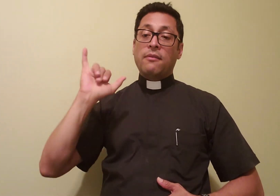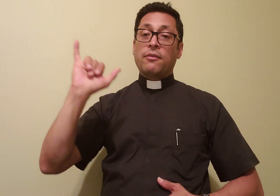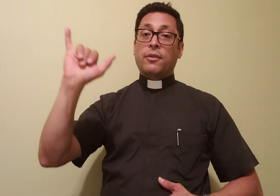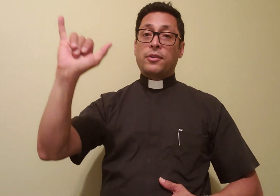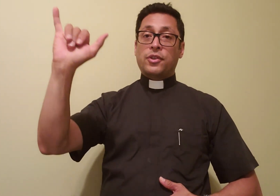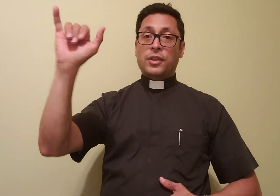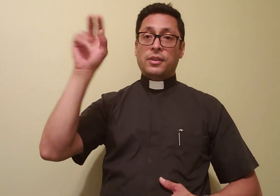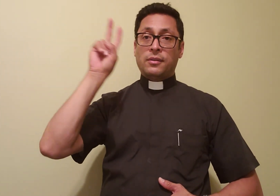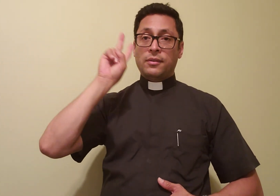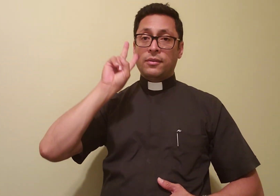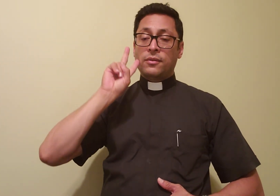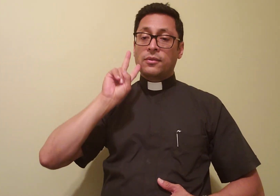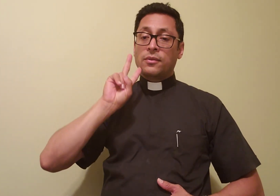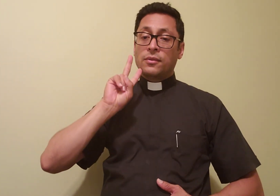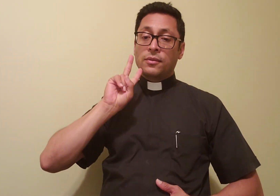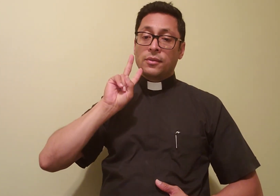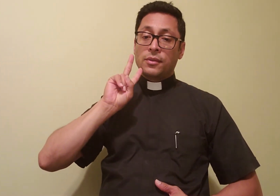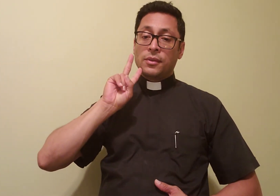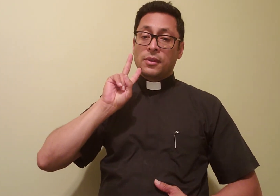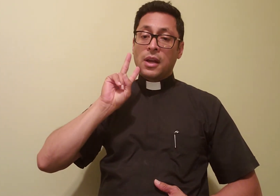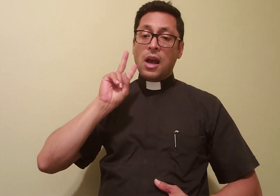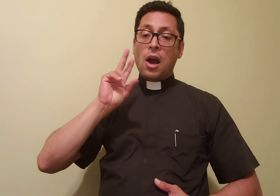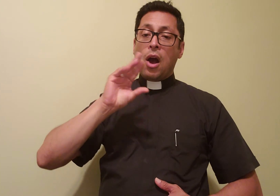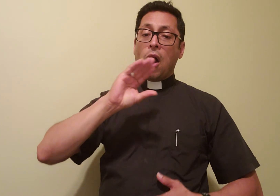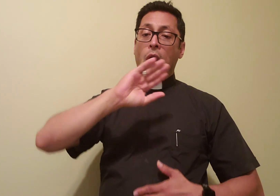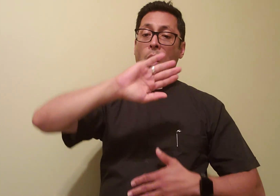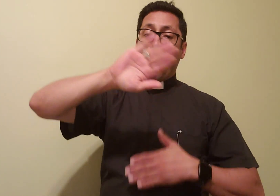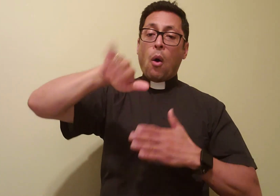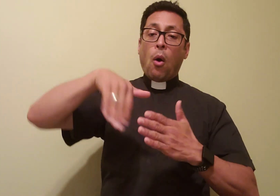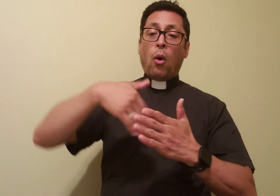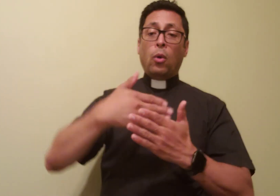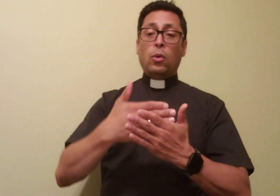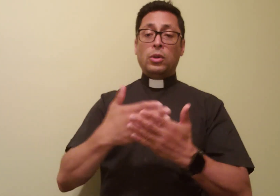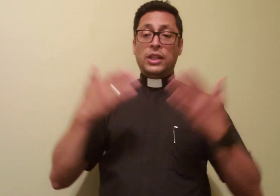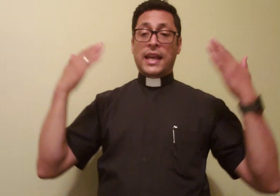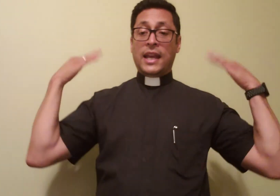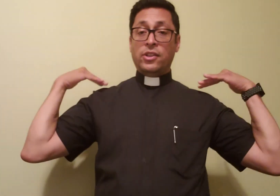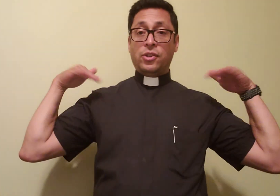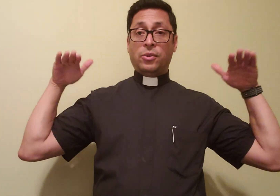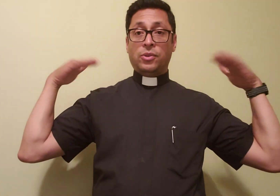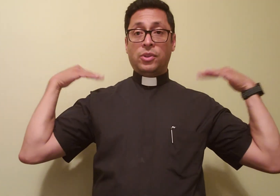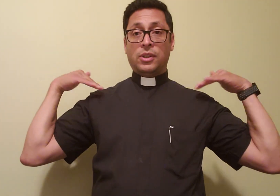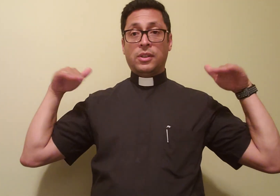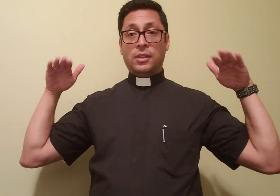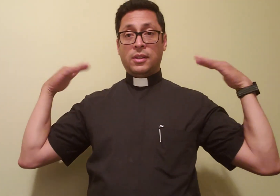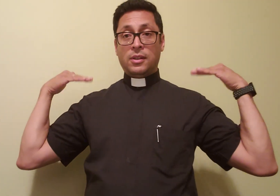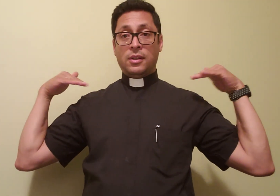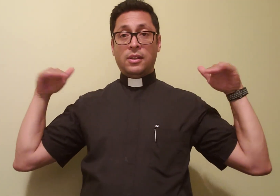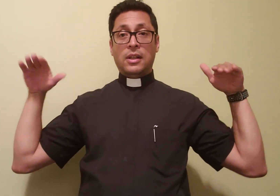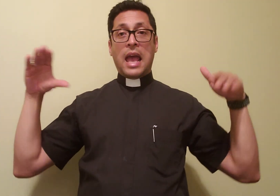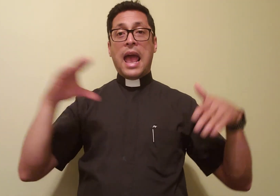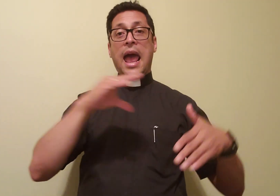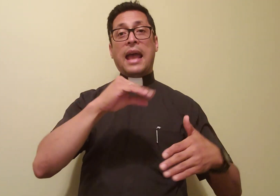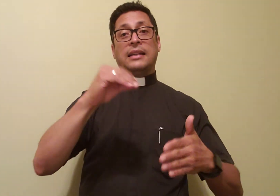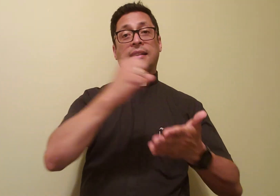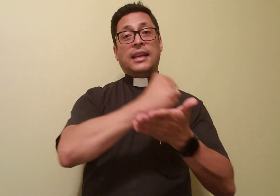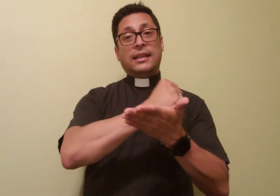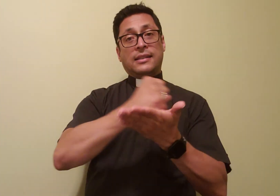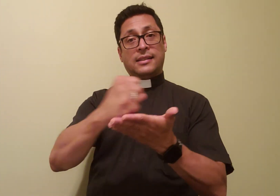Ever-Virgin, all the angels and saints.